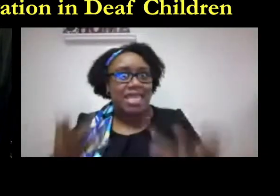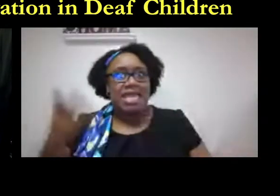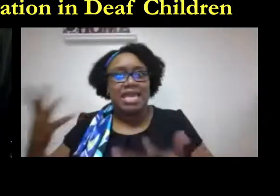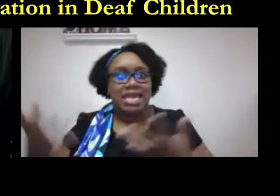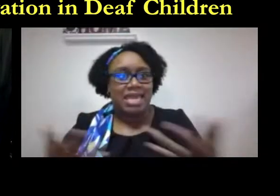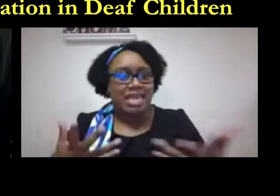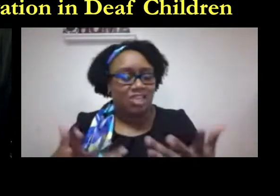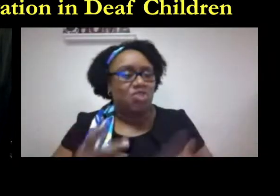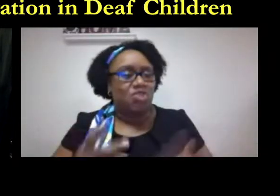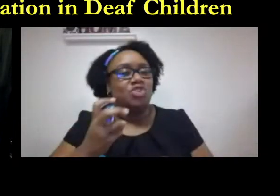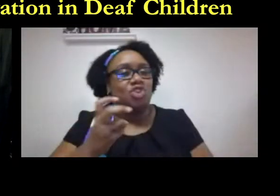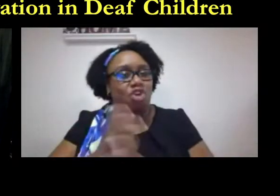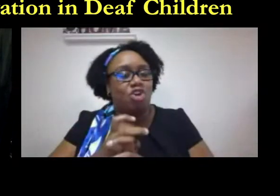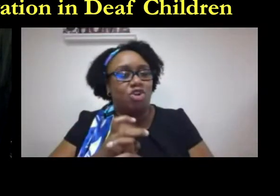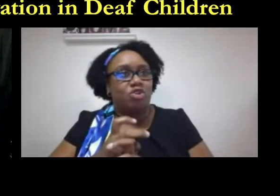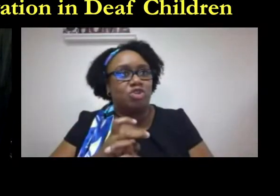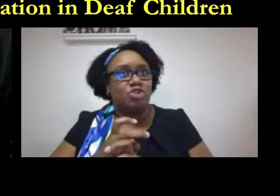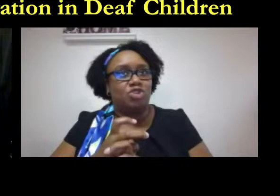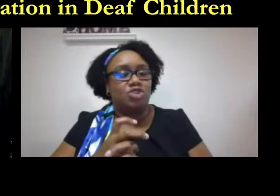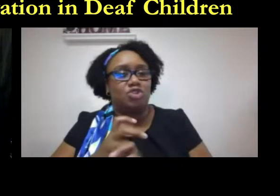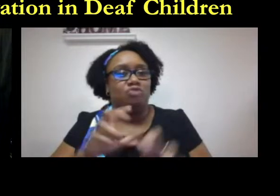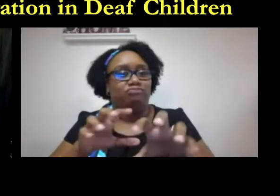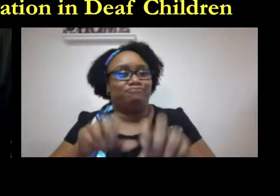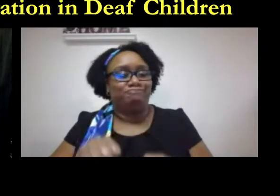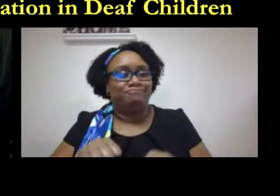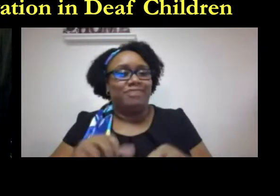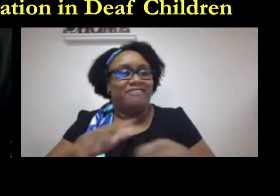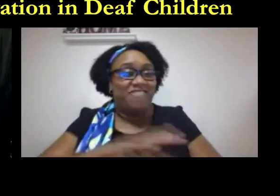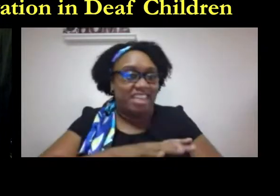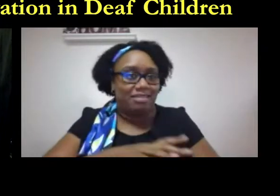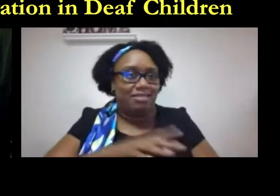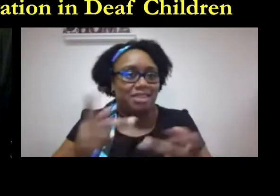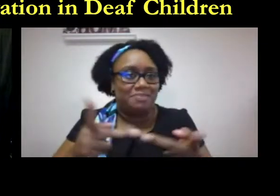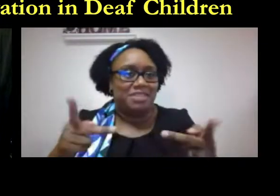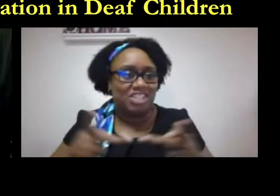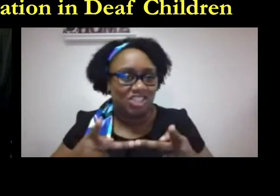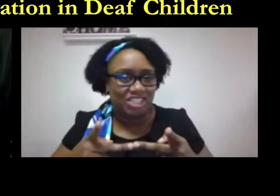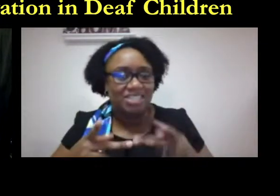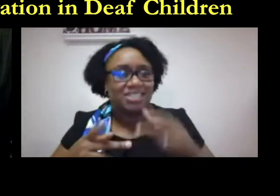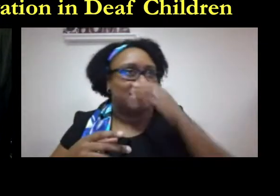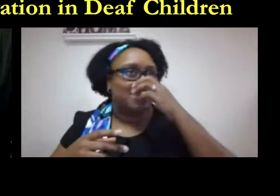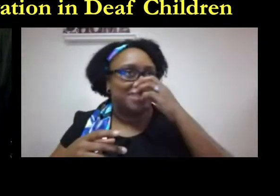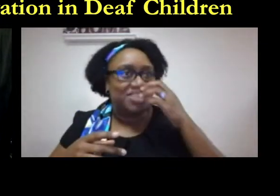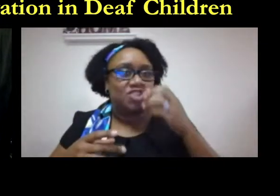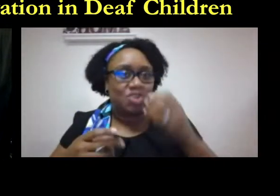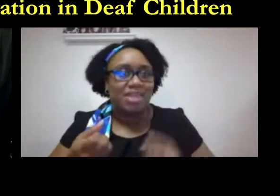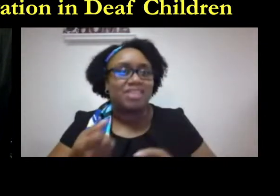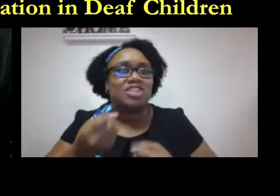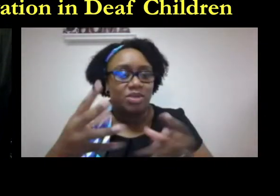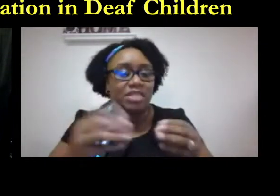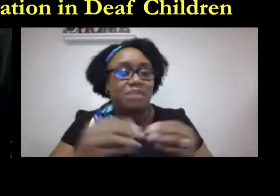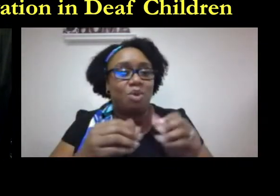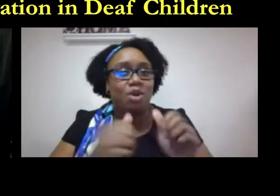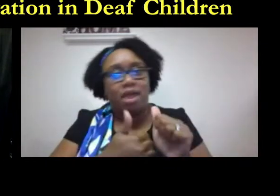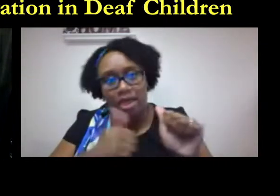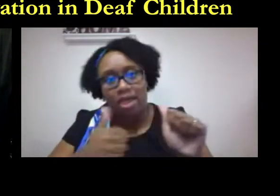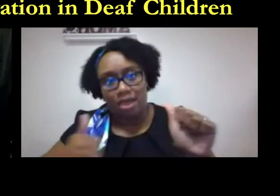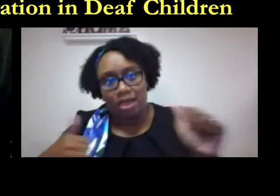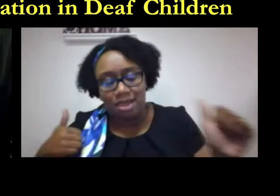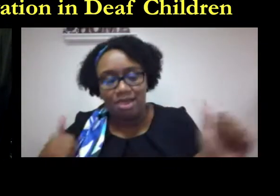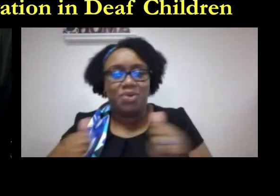and haven't returned there are a lot of vacant positions at the moment that haven't been filled